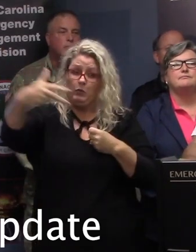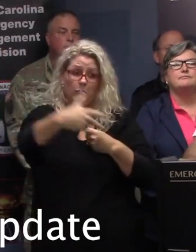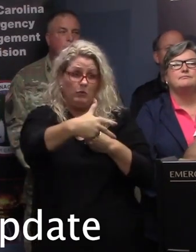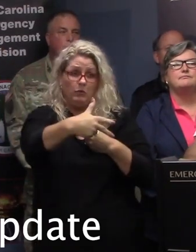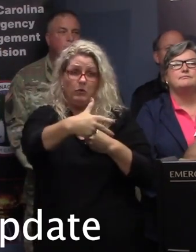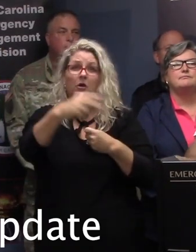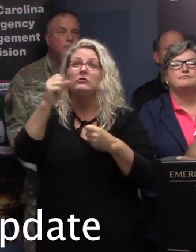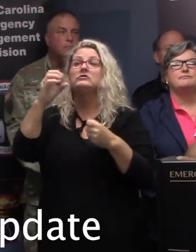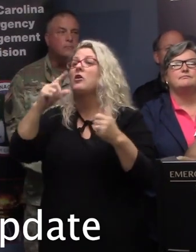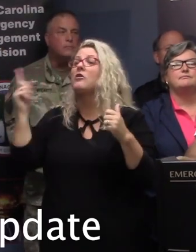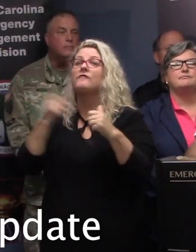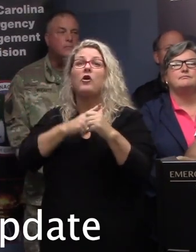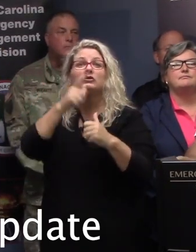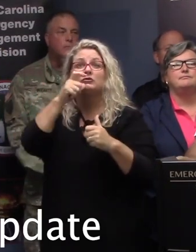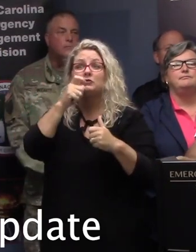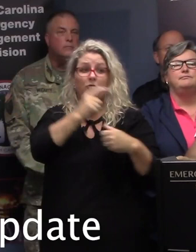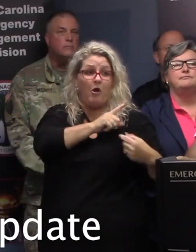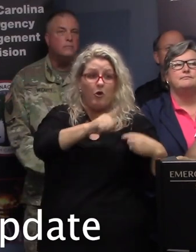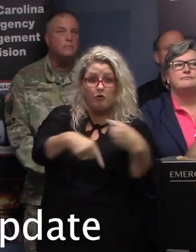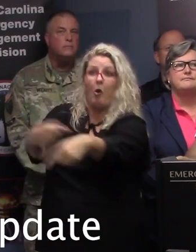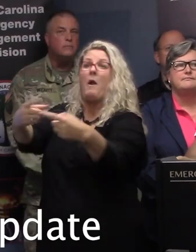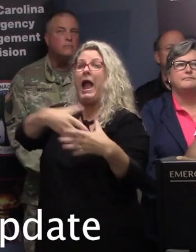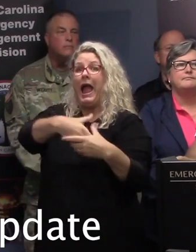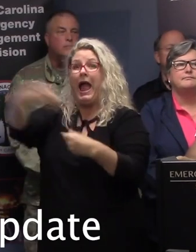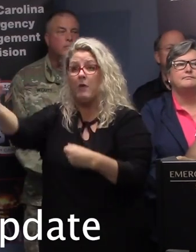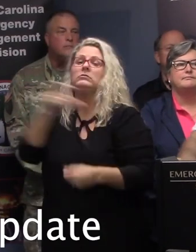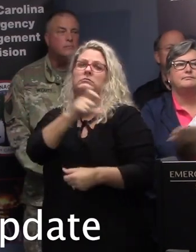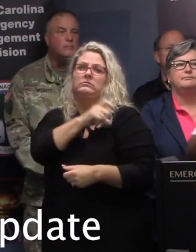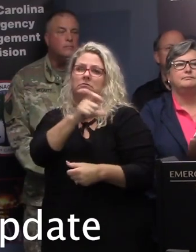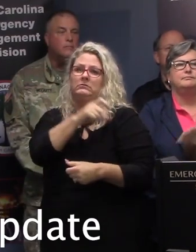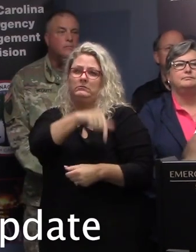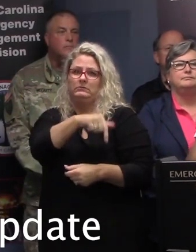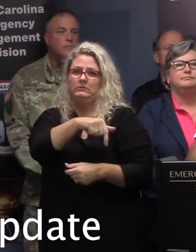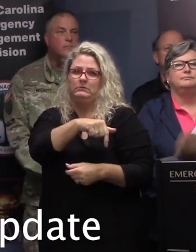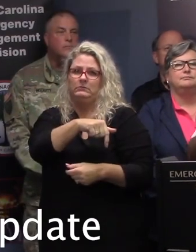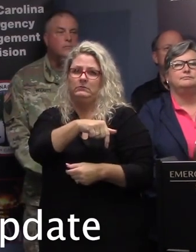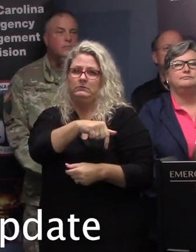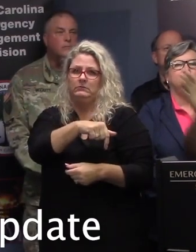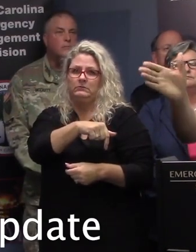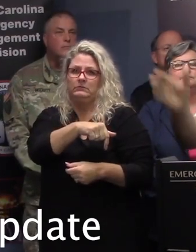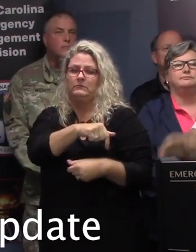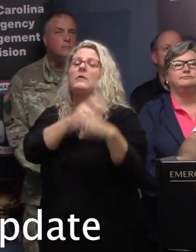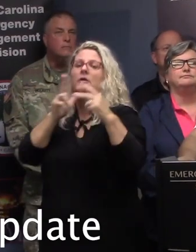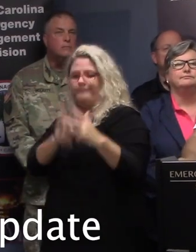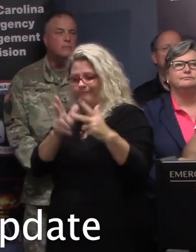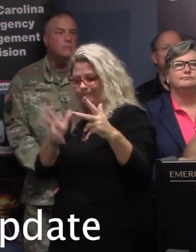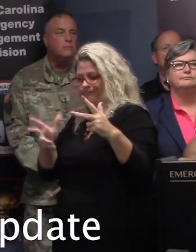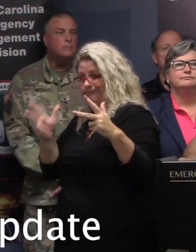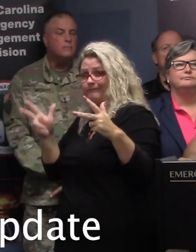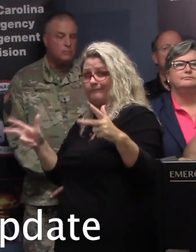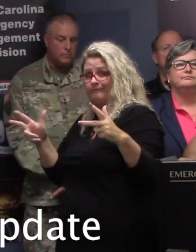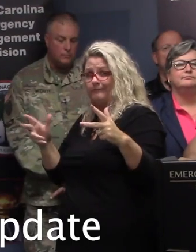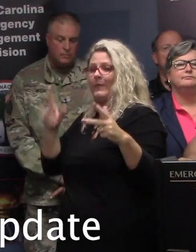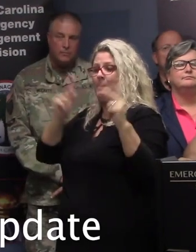side will be the Highway Patrol vehicles. And they'll get onto the reverted side, and they'll bring the vehicles back up to